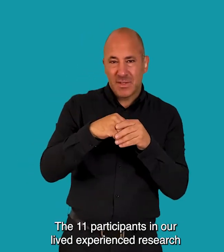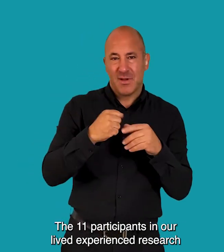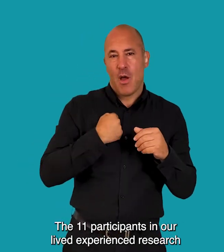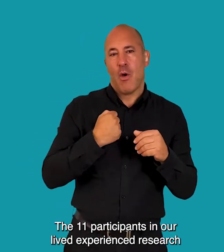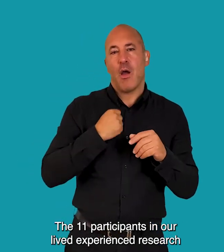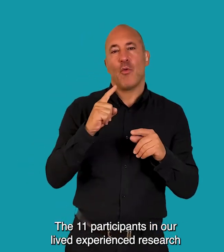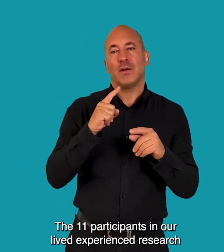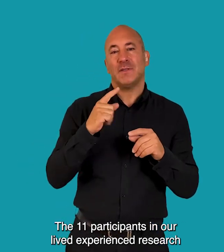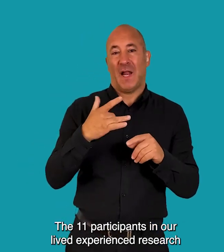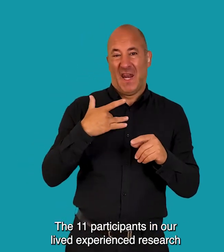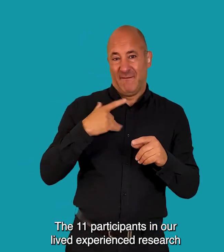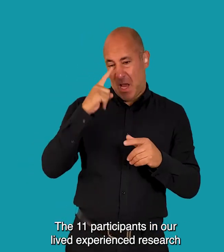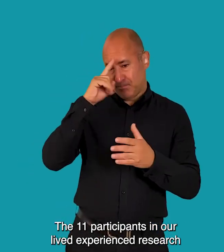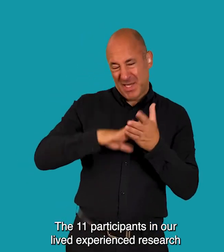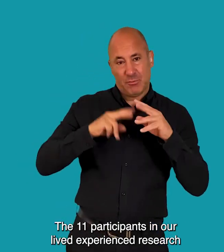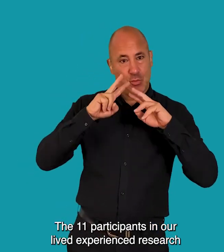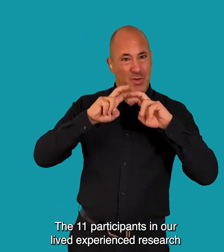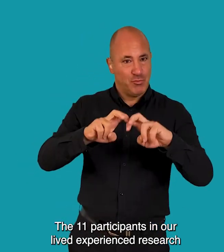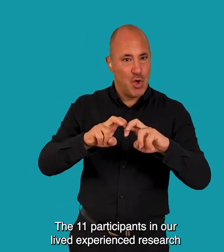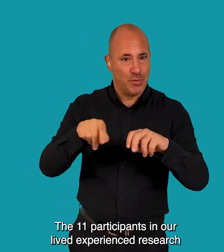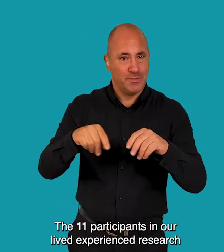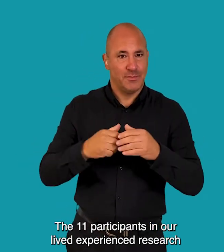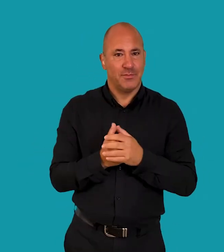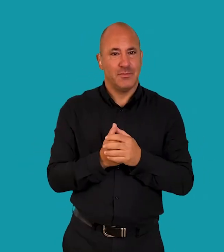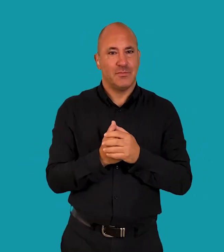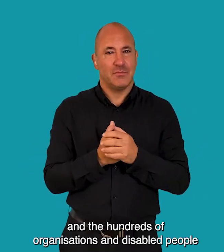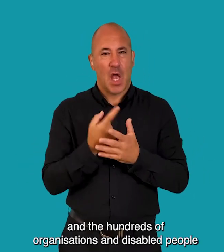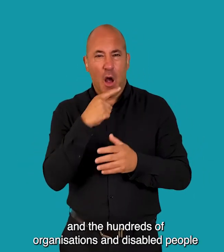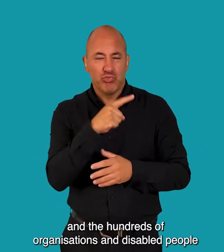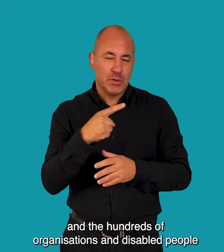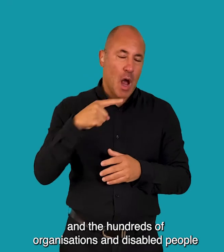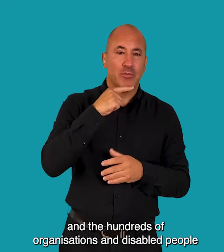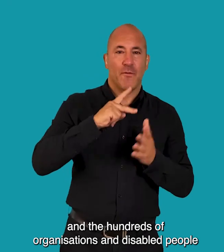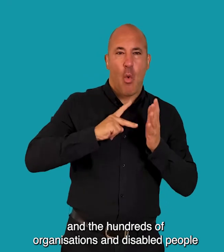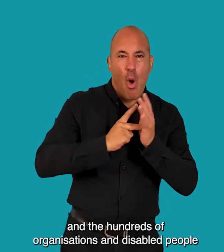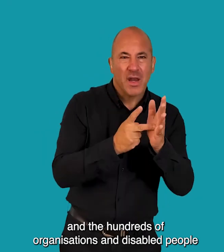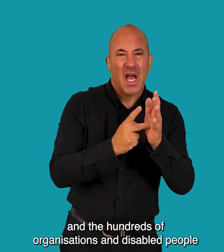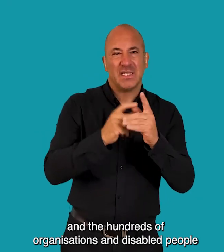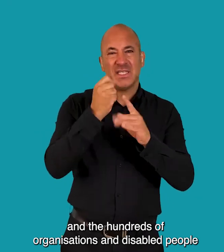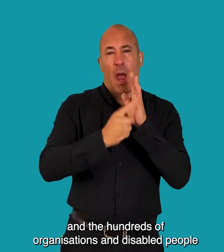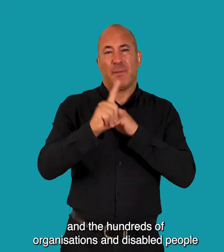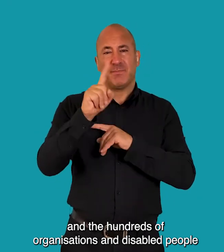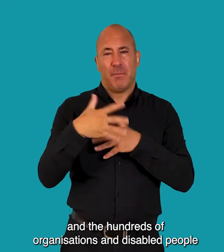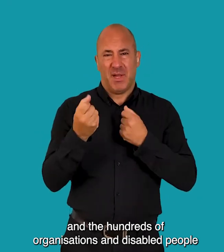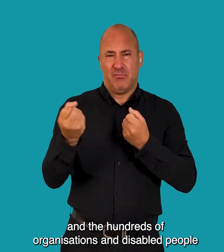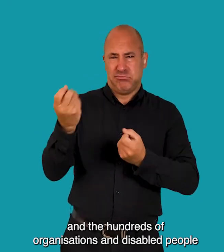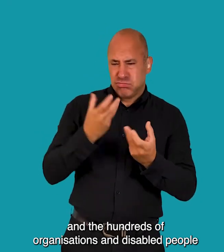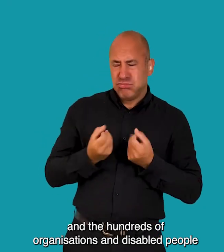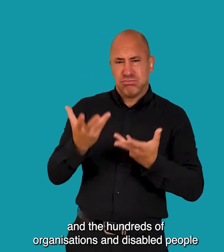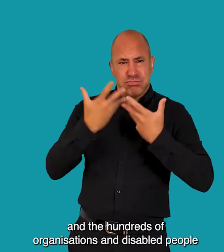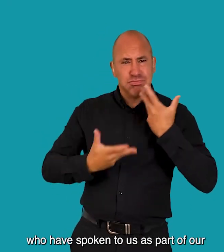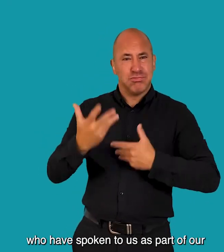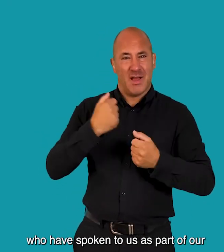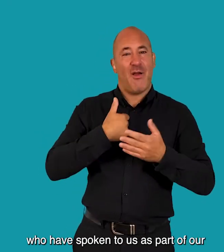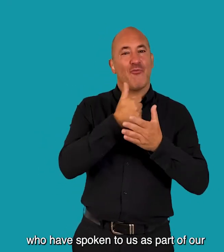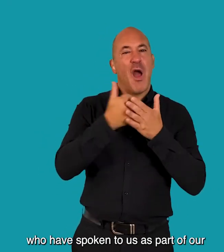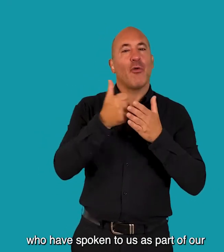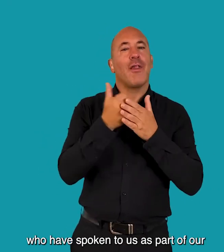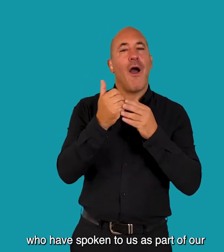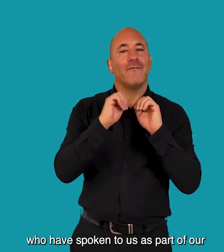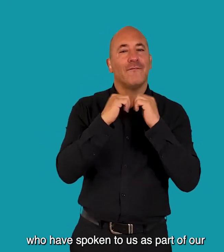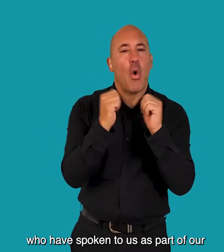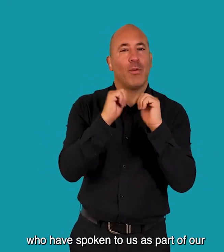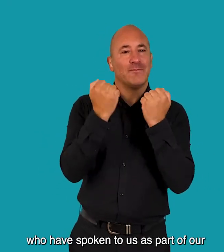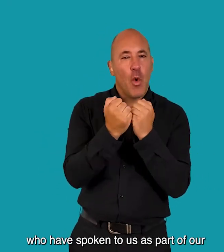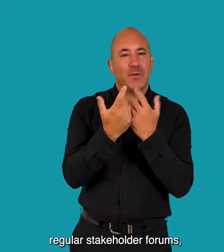participants in our lived experienced research And the hundreds of organisations and disabled people who have spoken